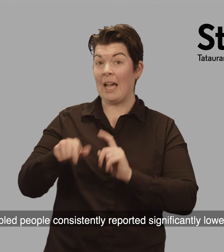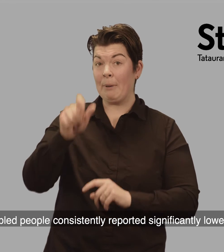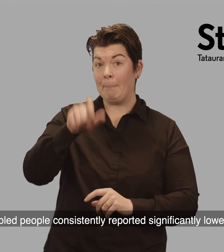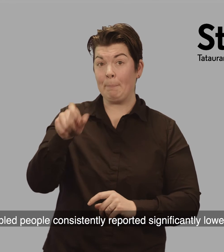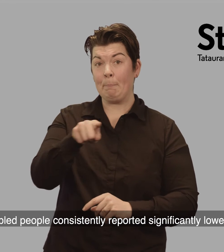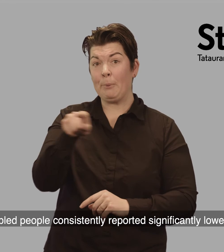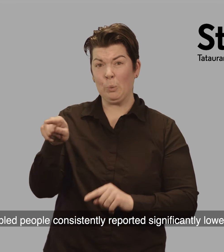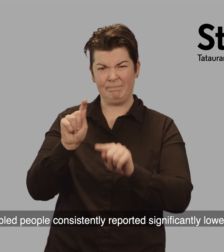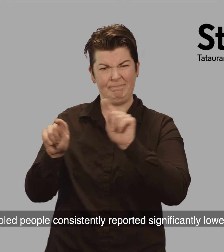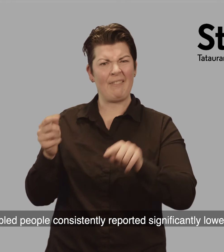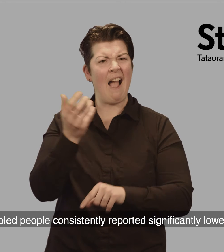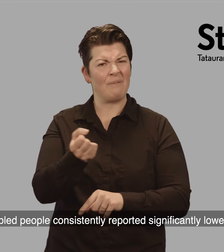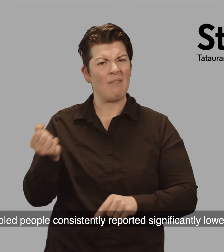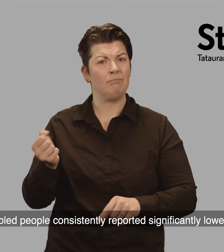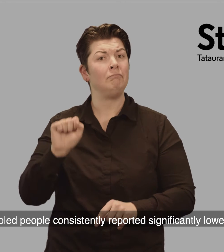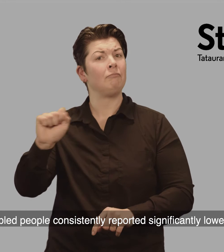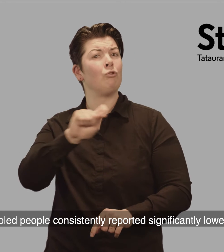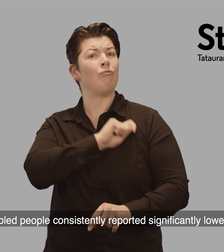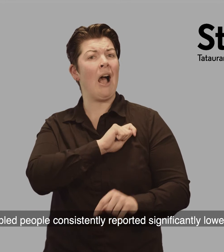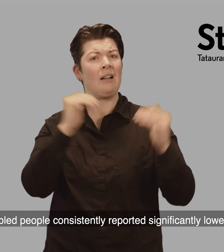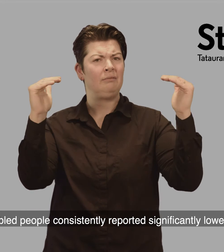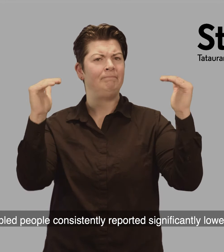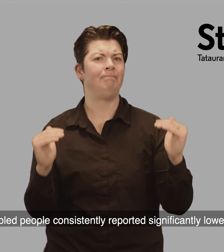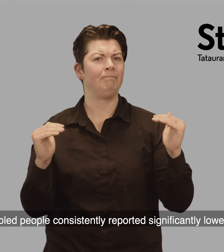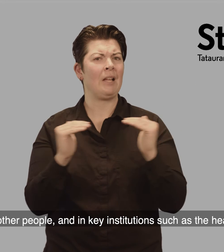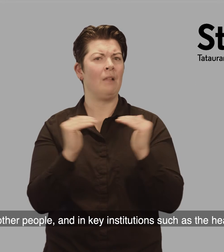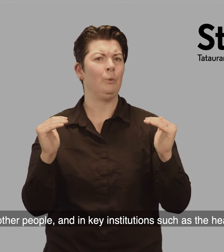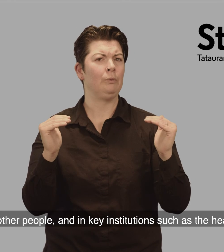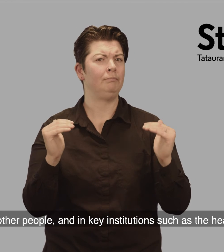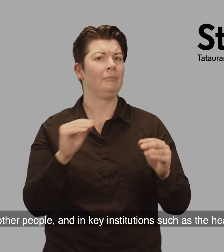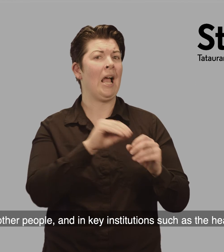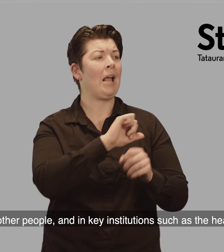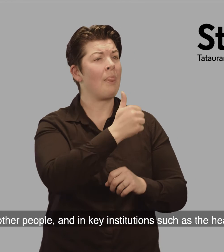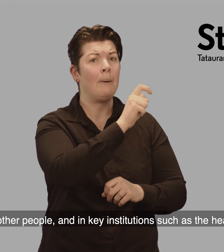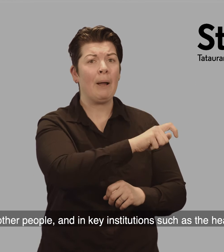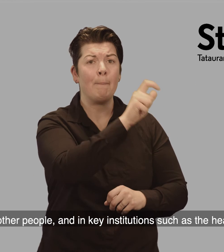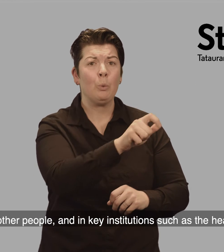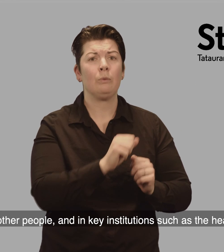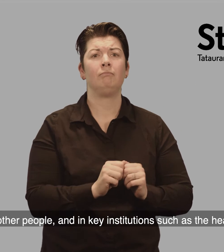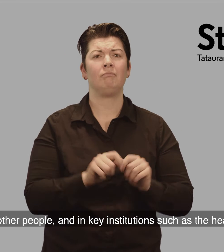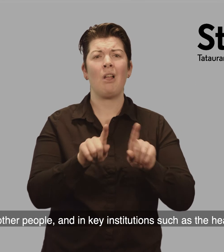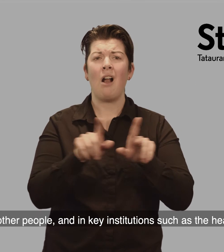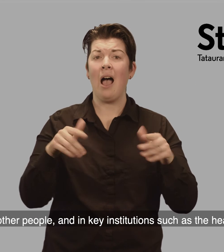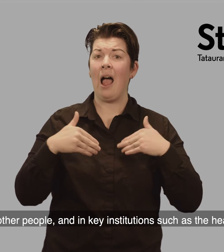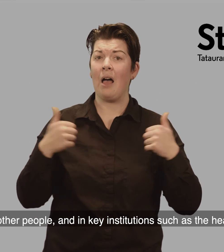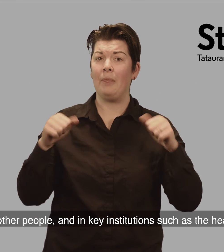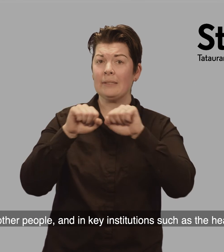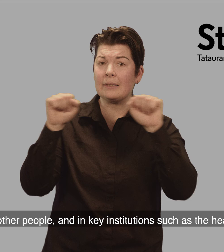Disabled people consistently reported significantly lower levels of trust in other people and in key institutions such as the health